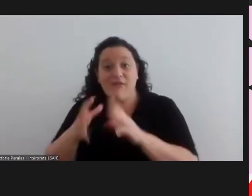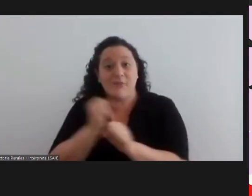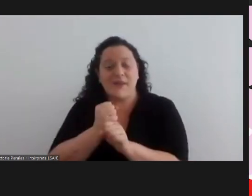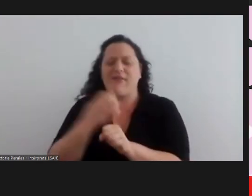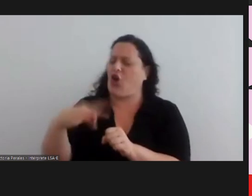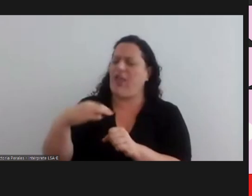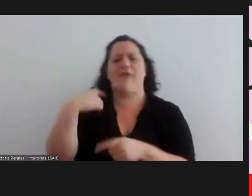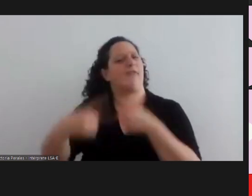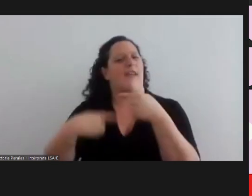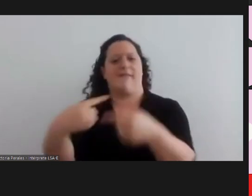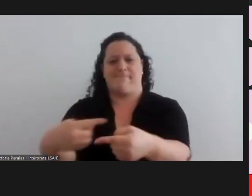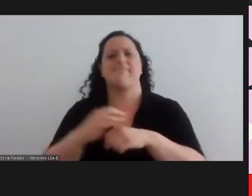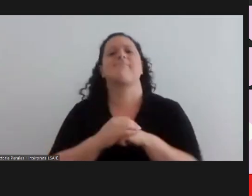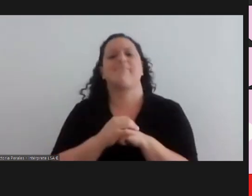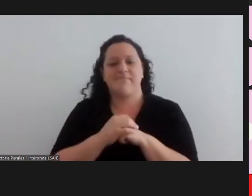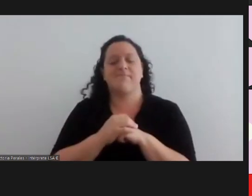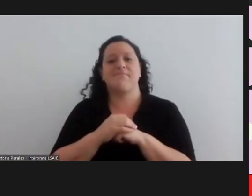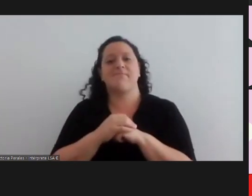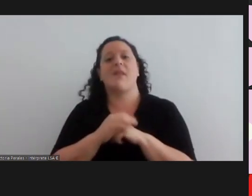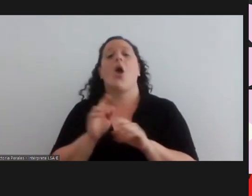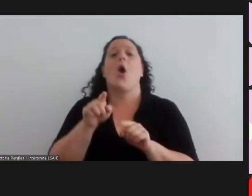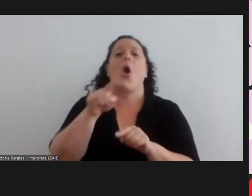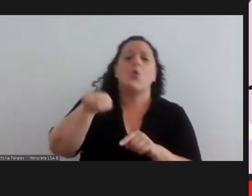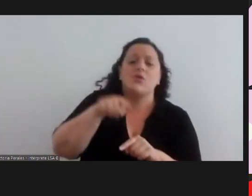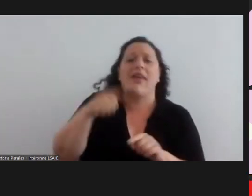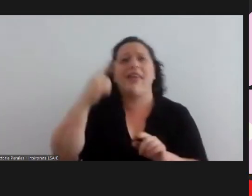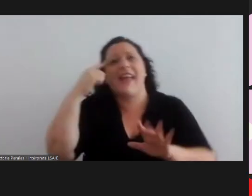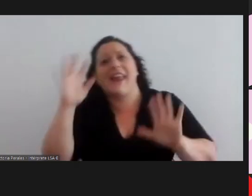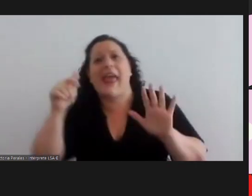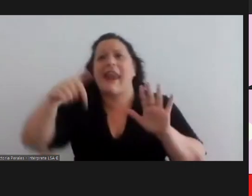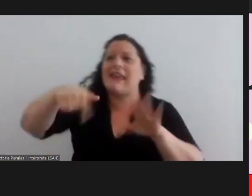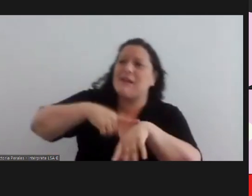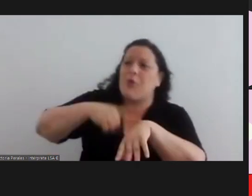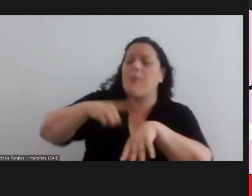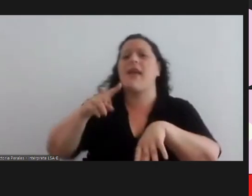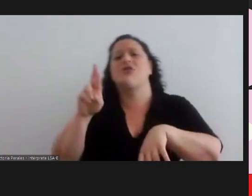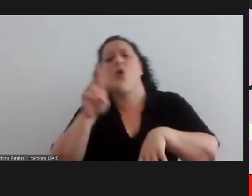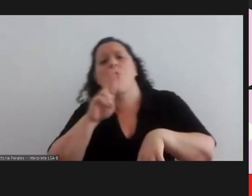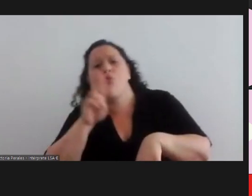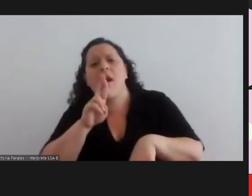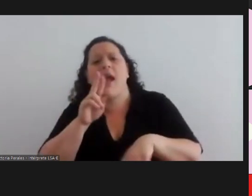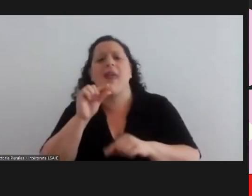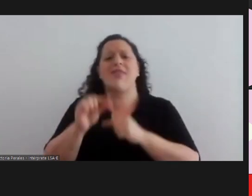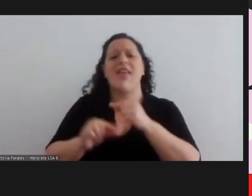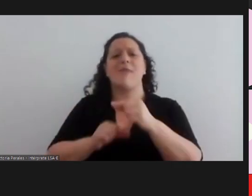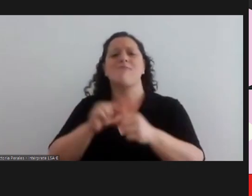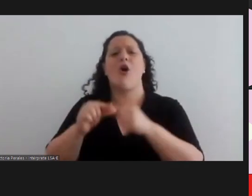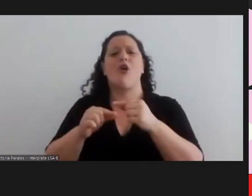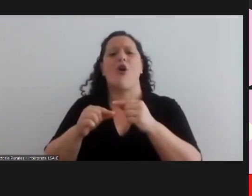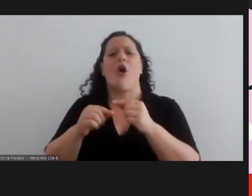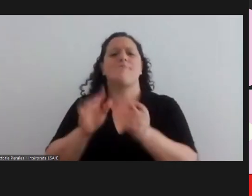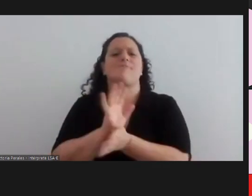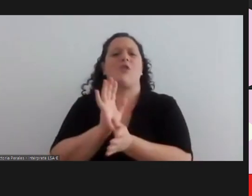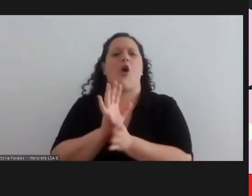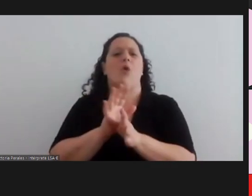many times we are asked whether we think if women really uh are